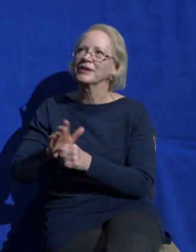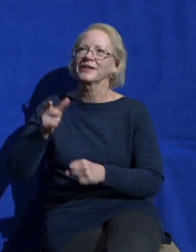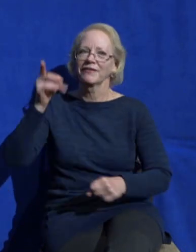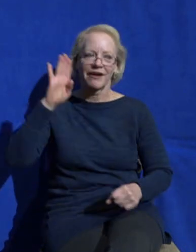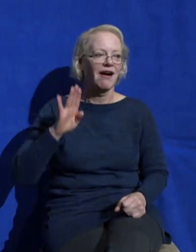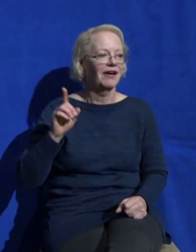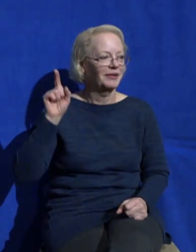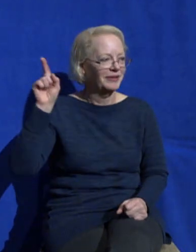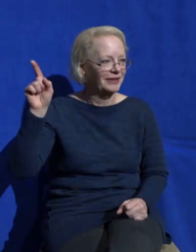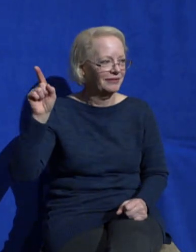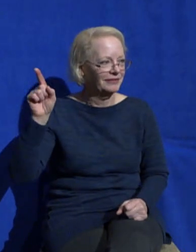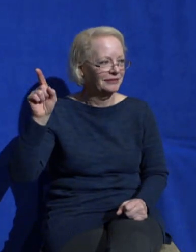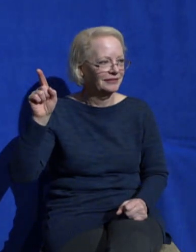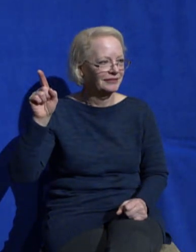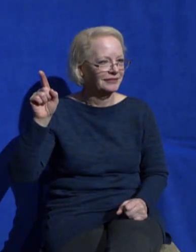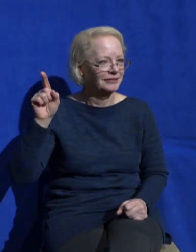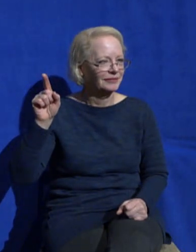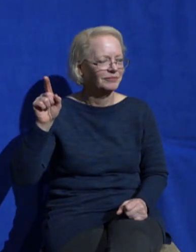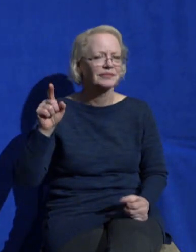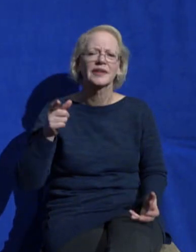listen God wants to give you more clarity